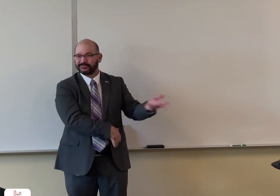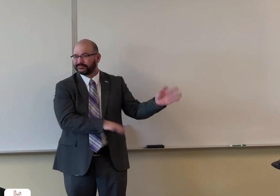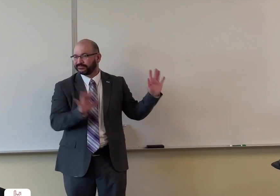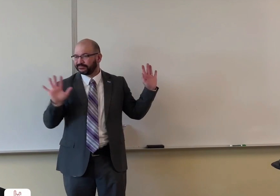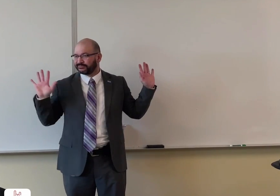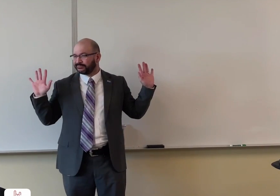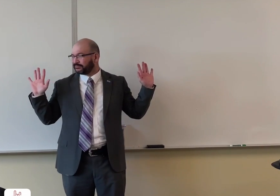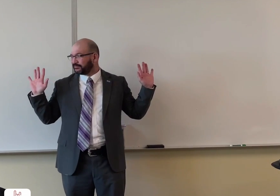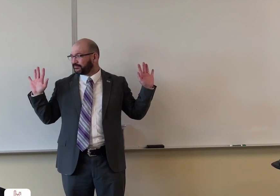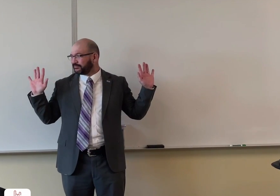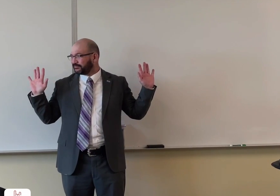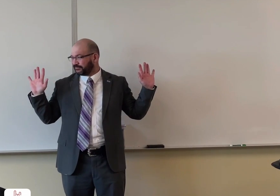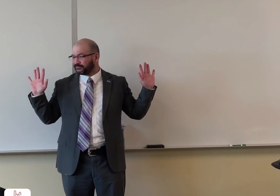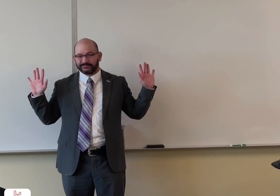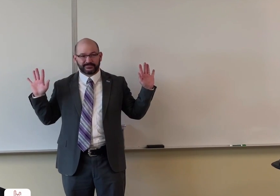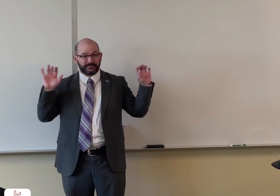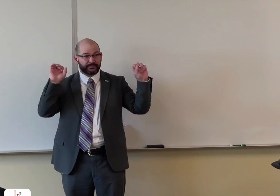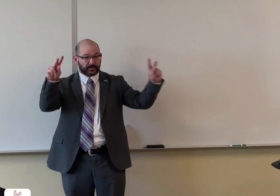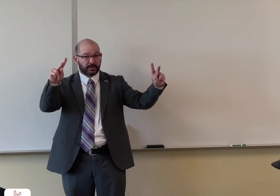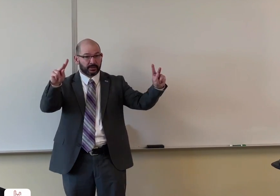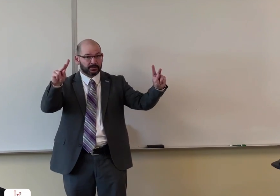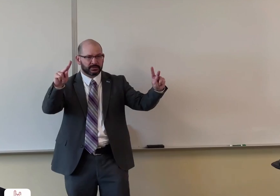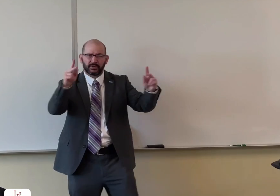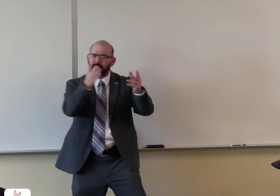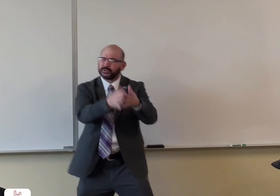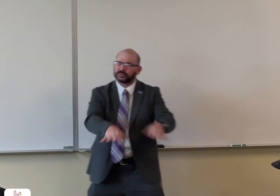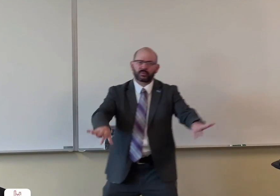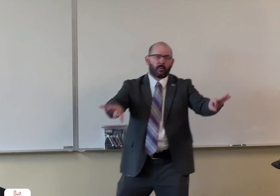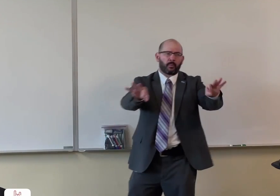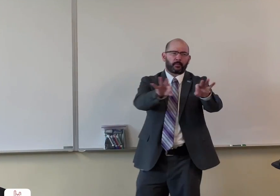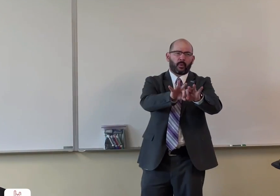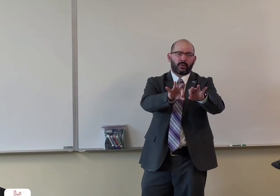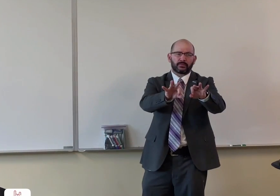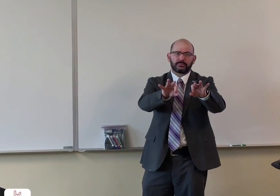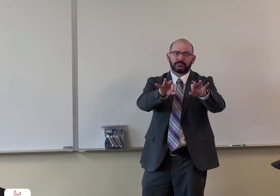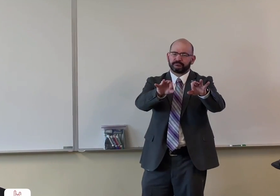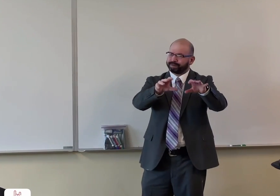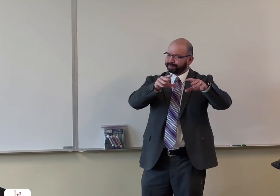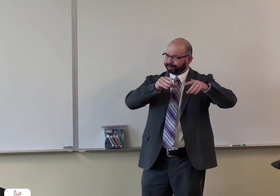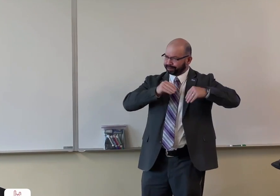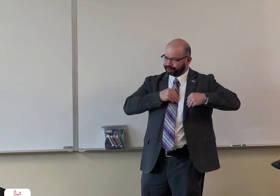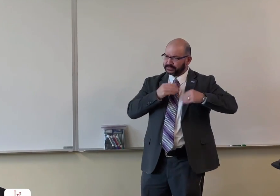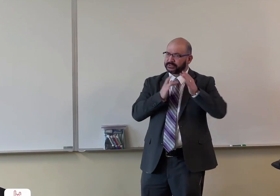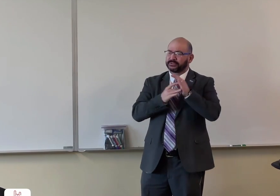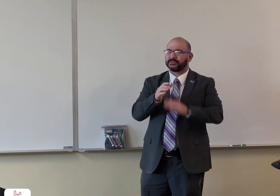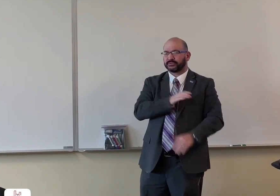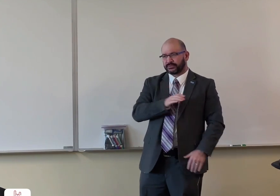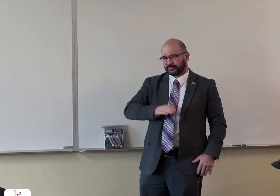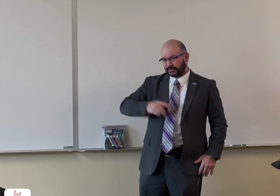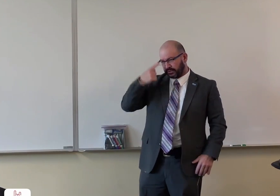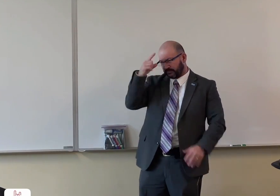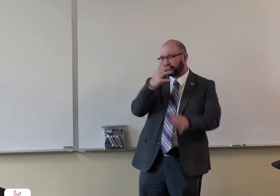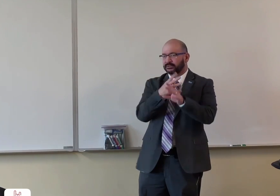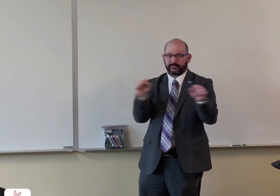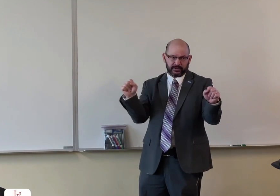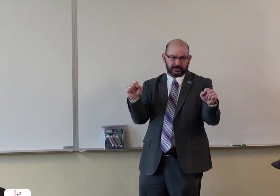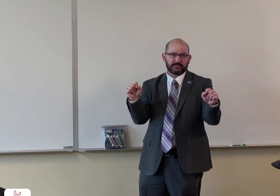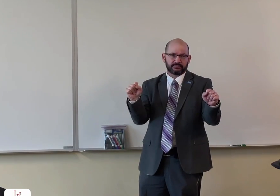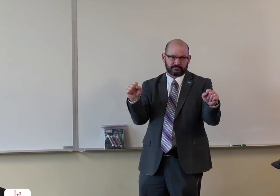we're going to escape that the wrath of God it's so important we accept Jesus Christ as our